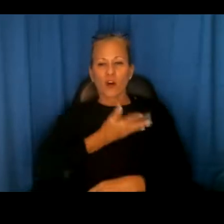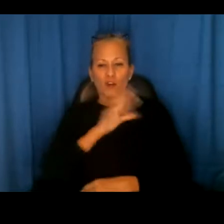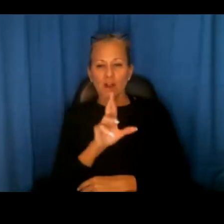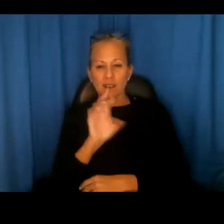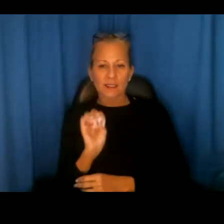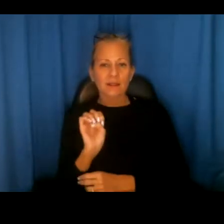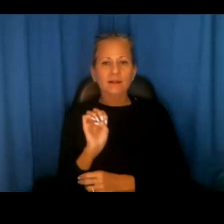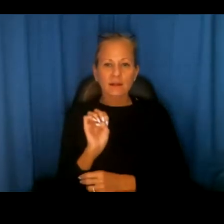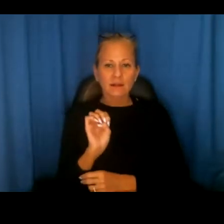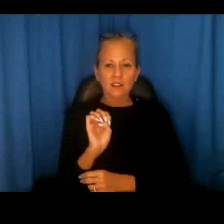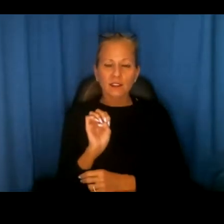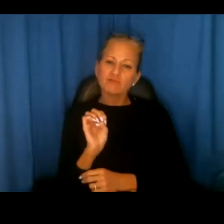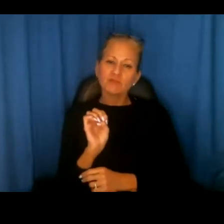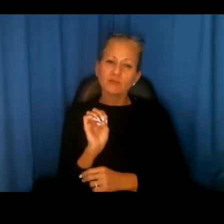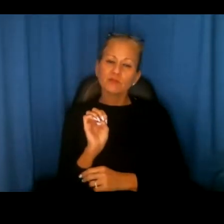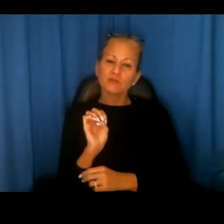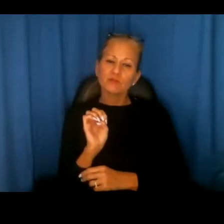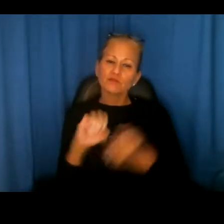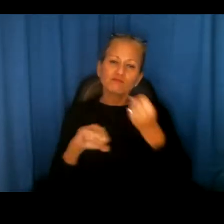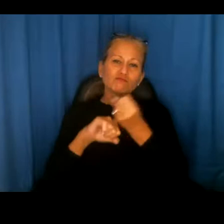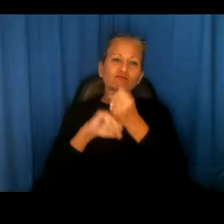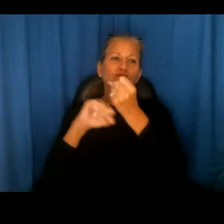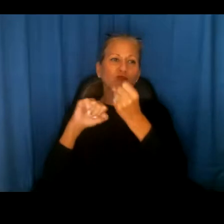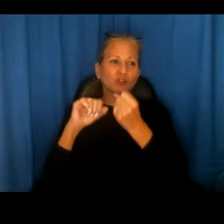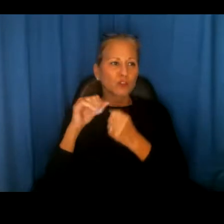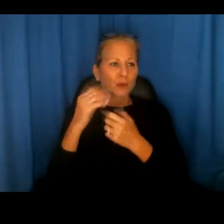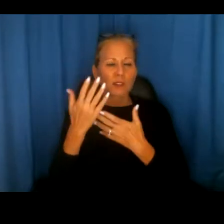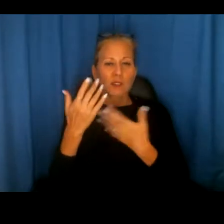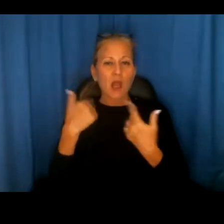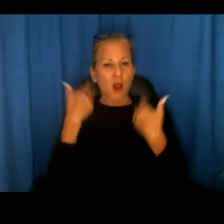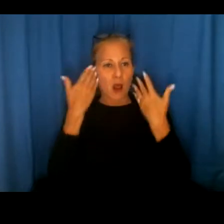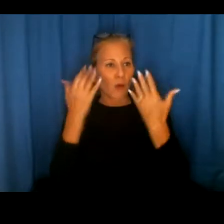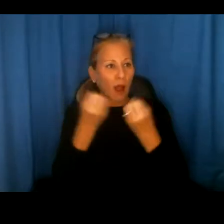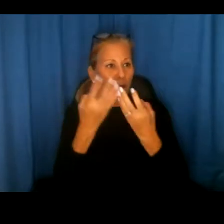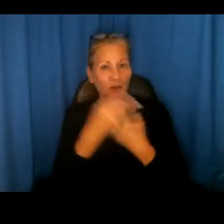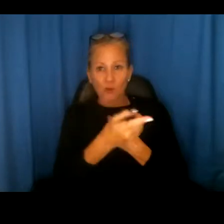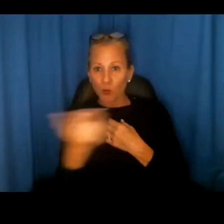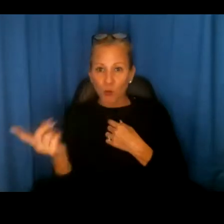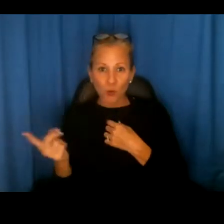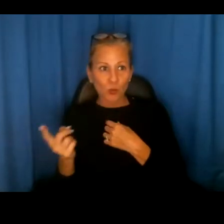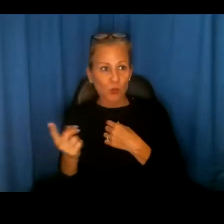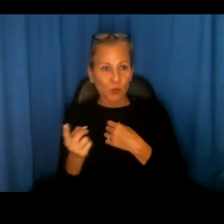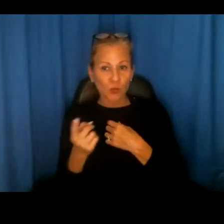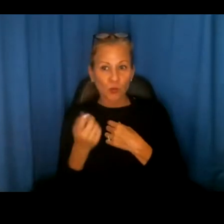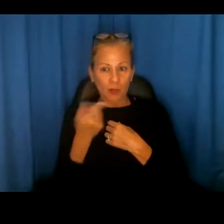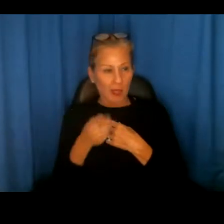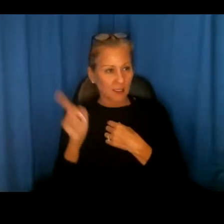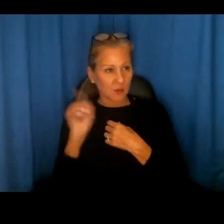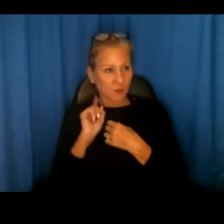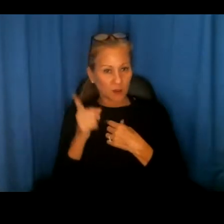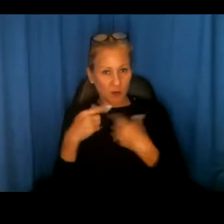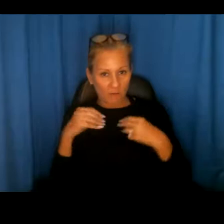um, champions. Uh, I don't know how many of you, uh, had the opportunity last week, uh,